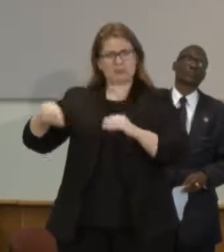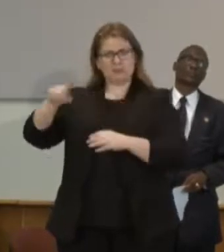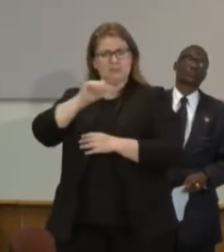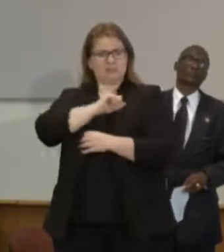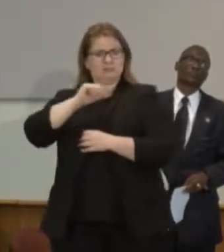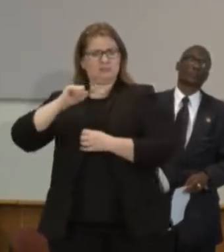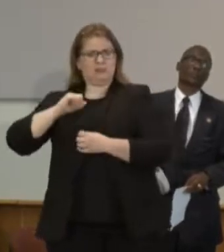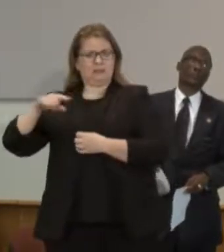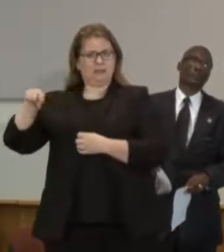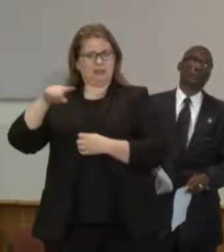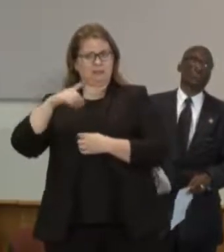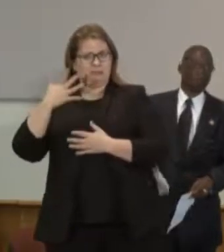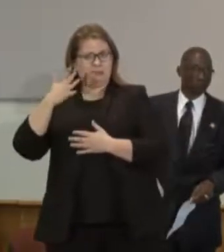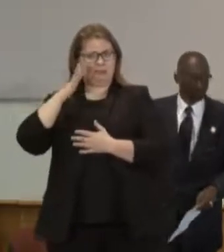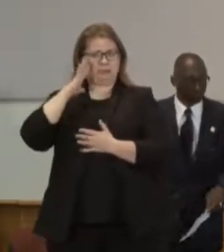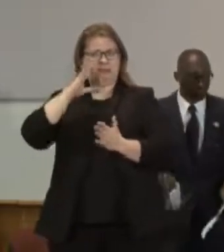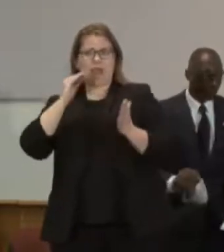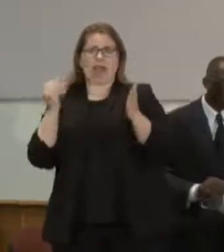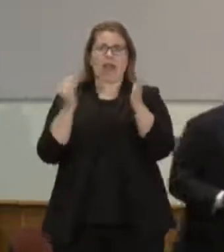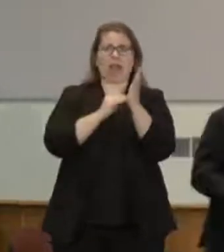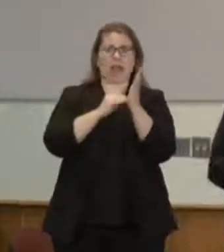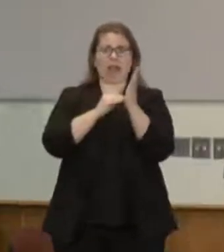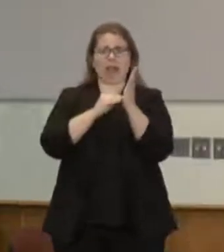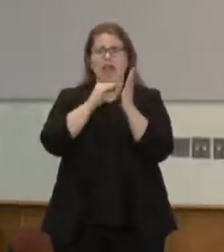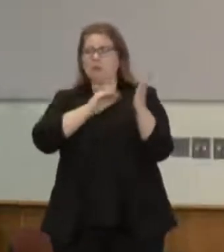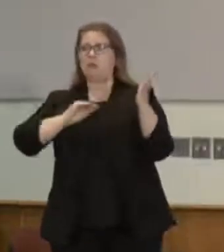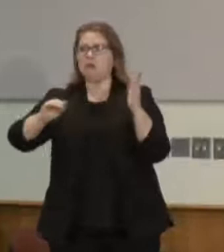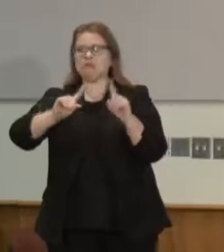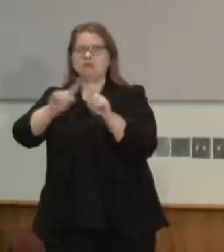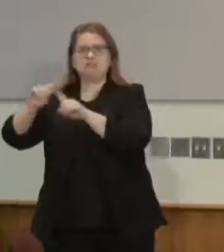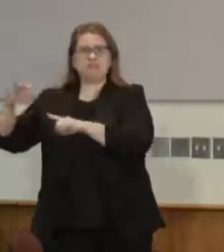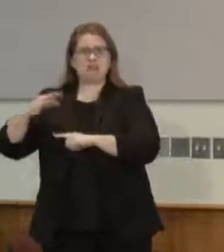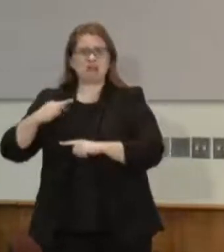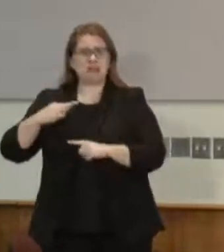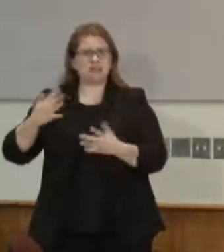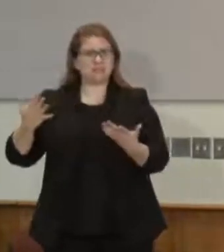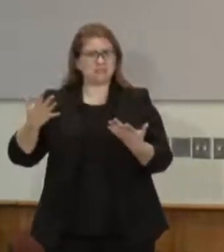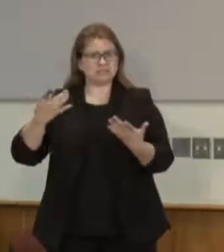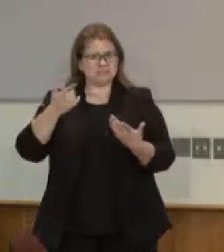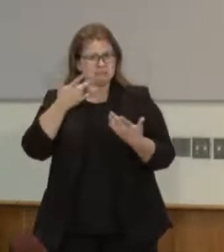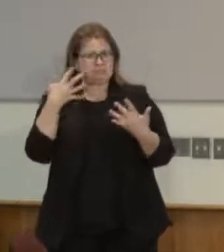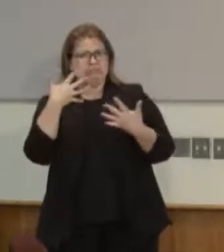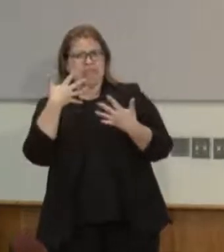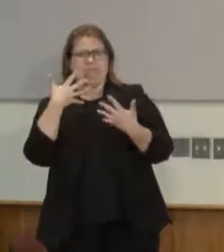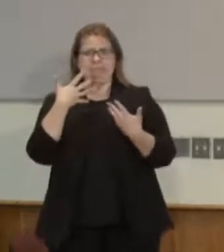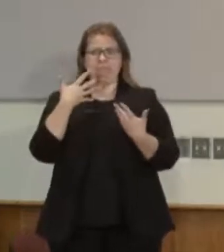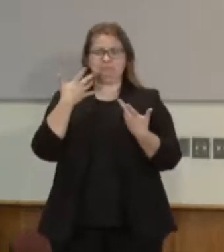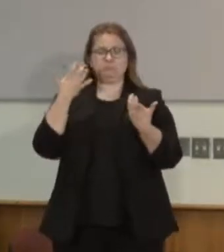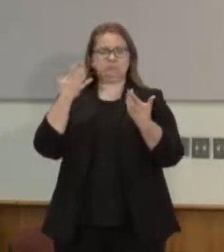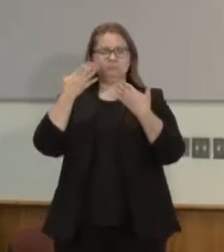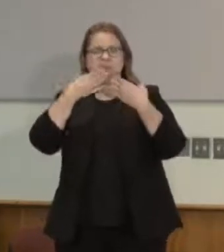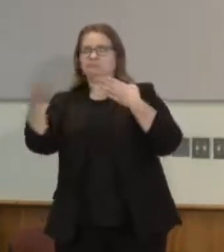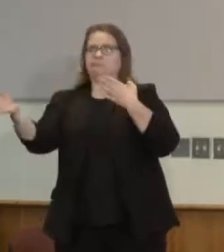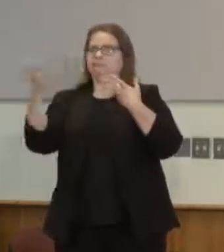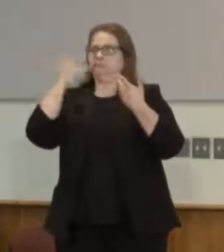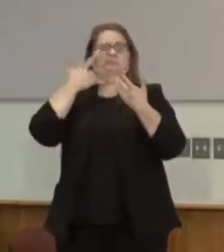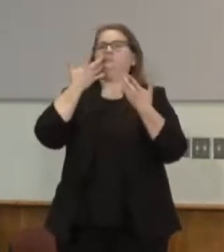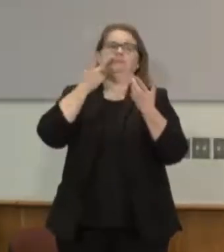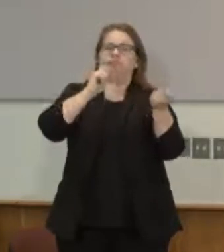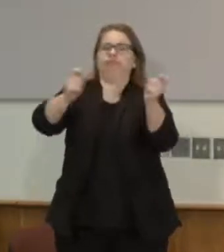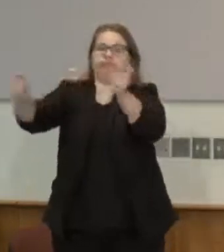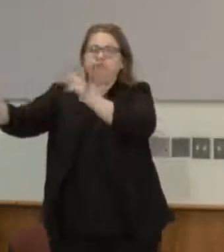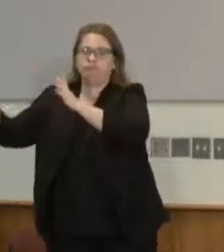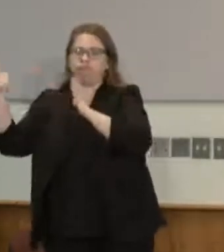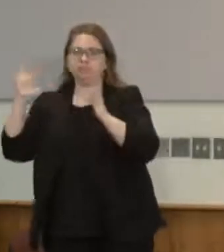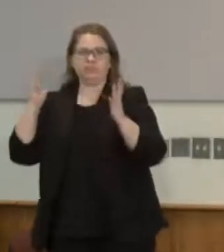put the box back in other applications and there was a fear of opening that door so that's why it wasn't brought up as an issue